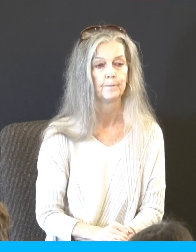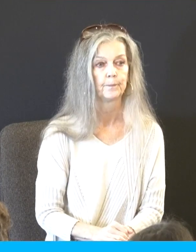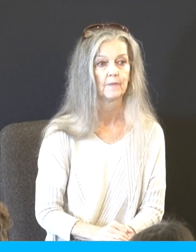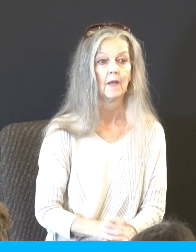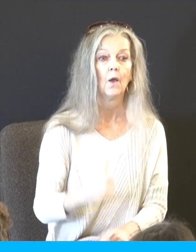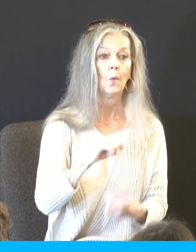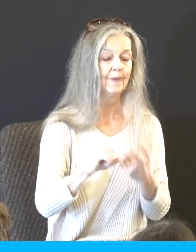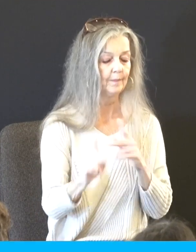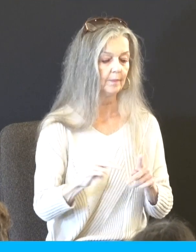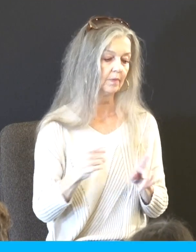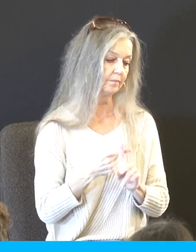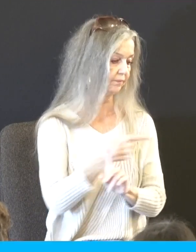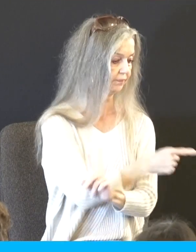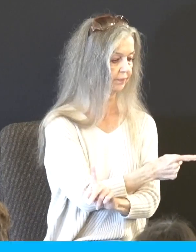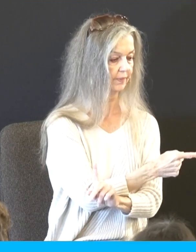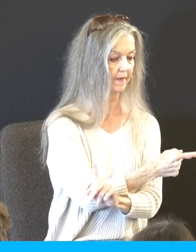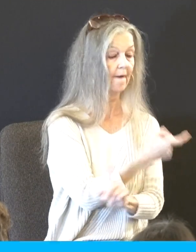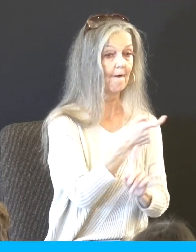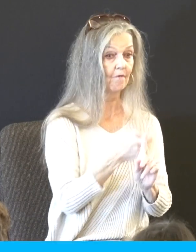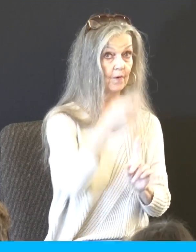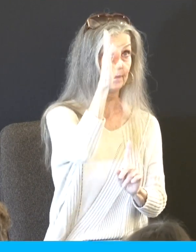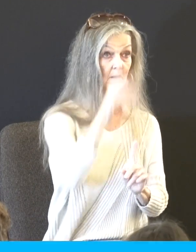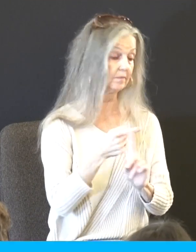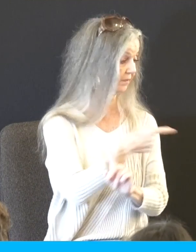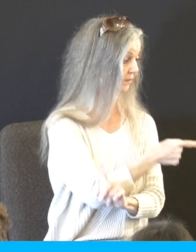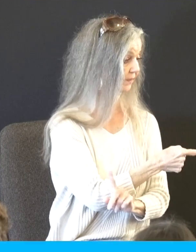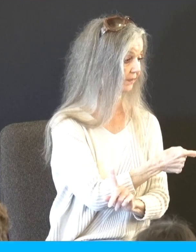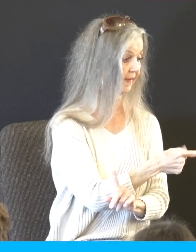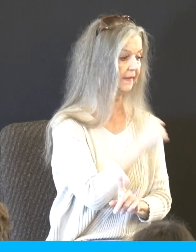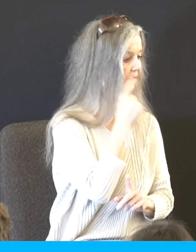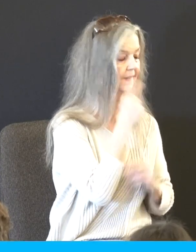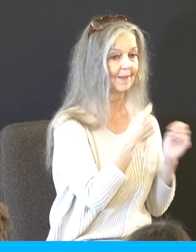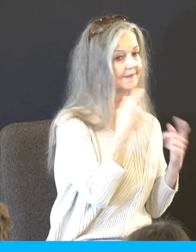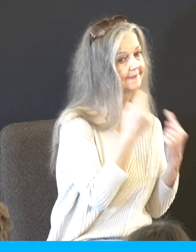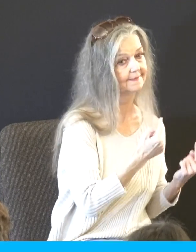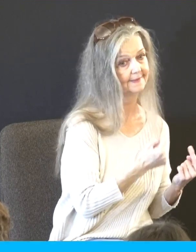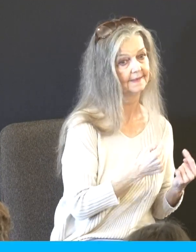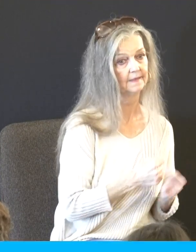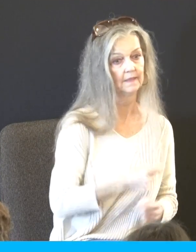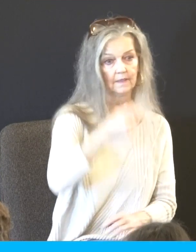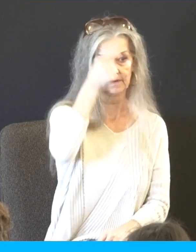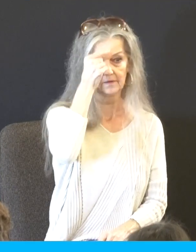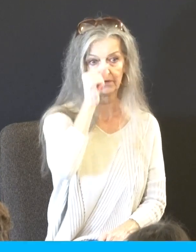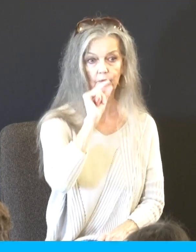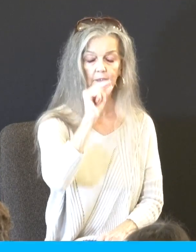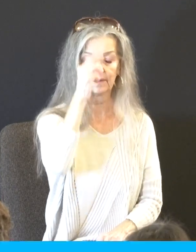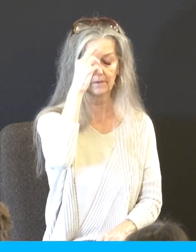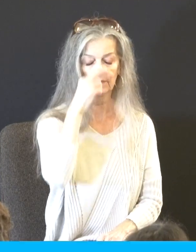When I walk out on my terms, often I don't want to deal with sin. The Greco-Roman mythology, Greek mythology, Roman mythology,